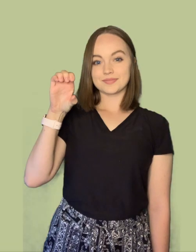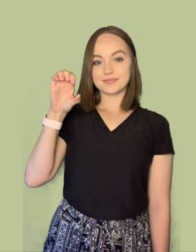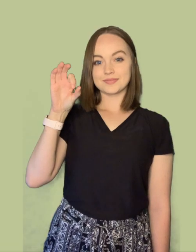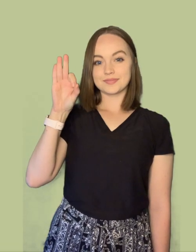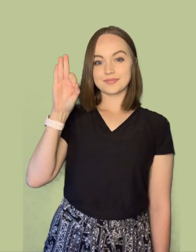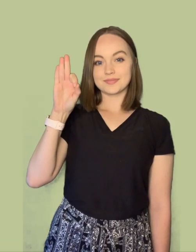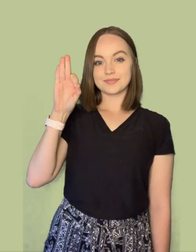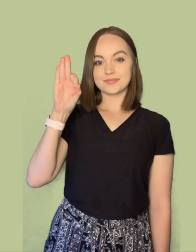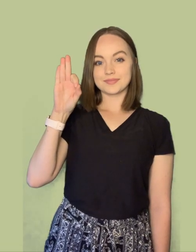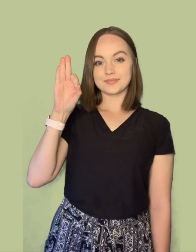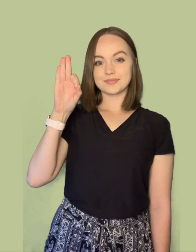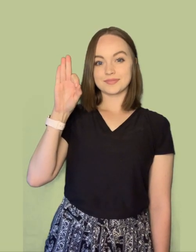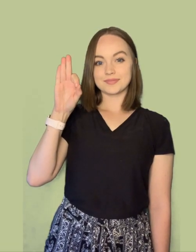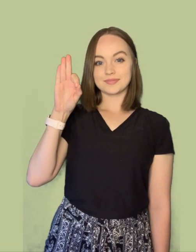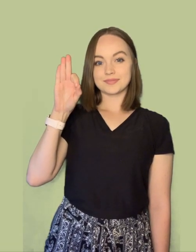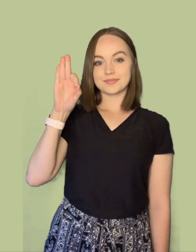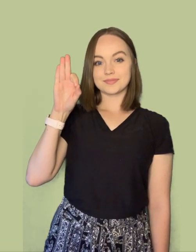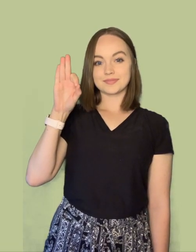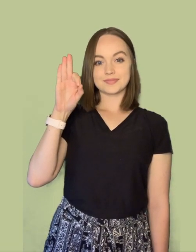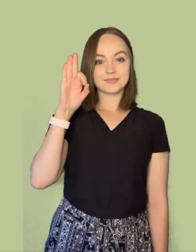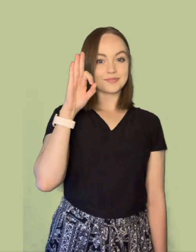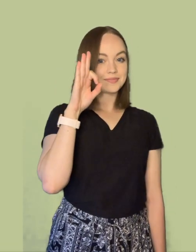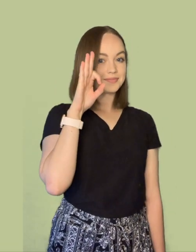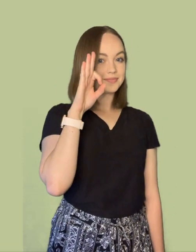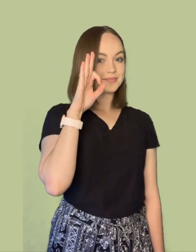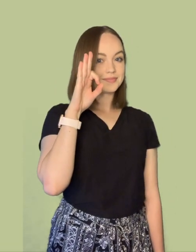F F